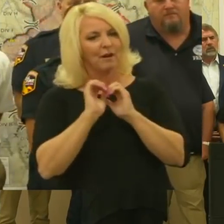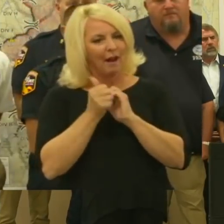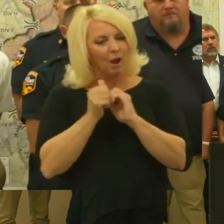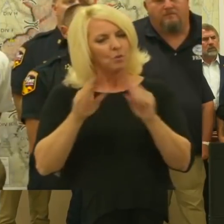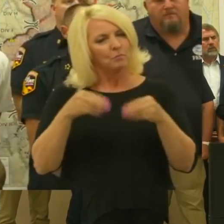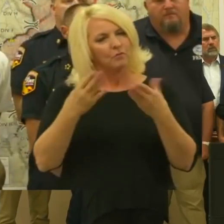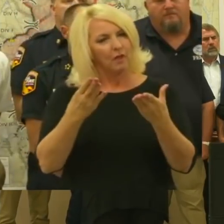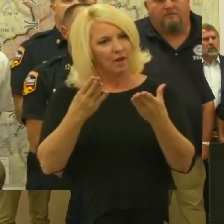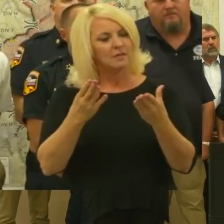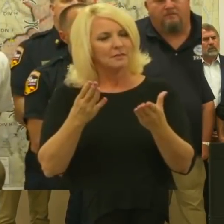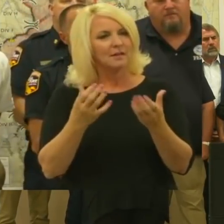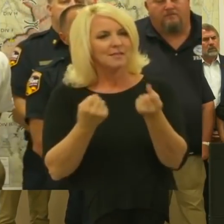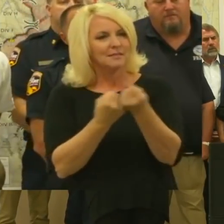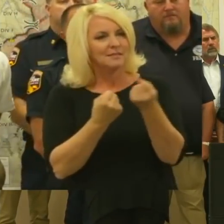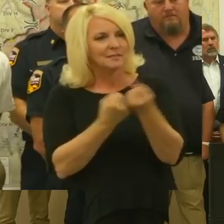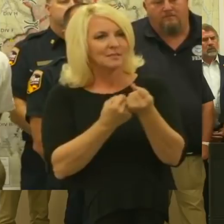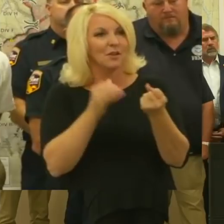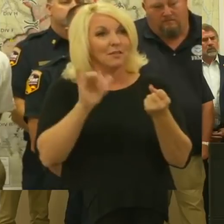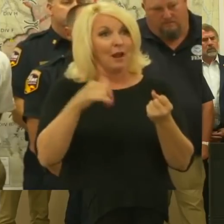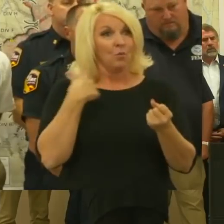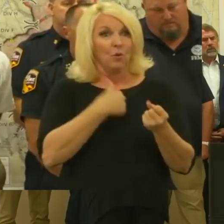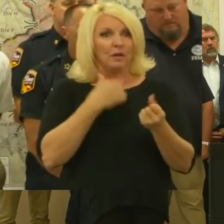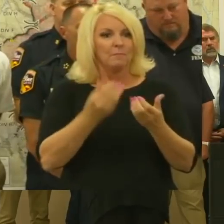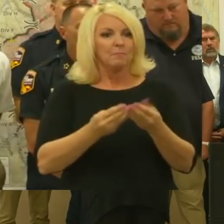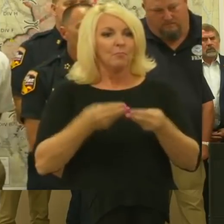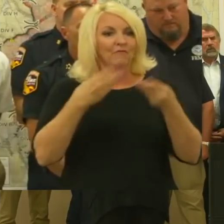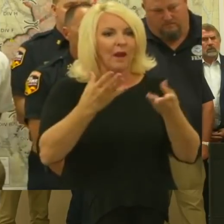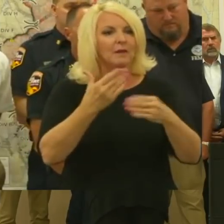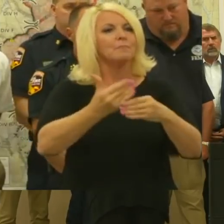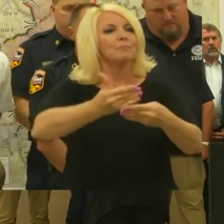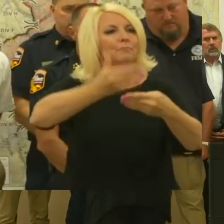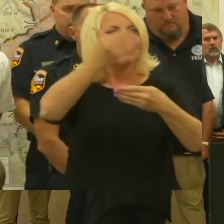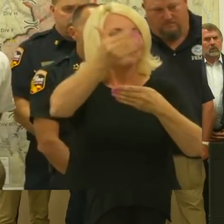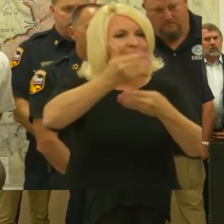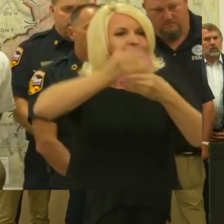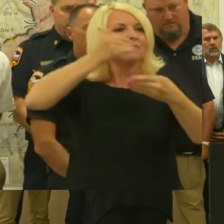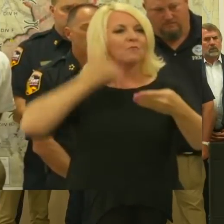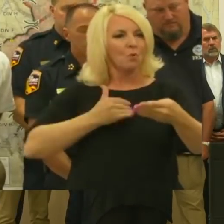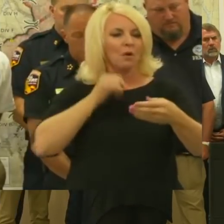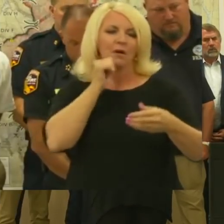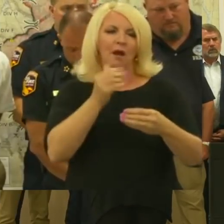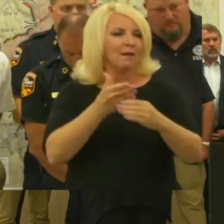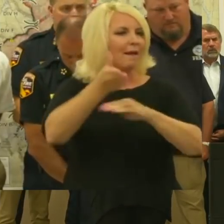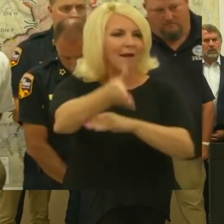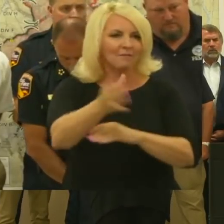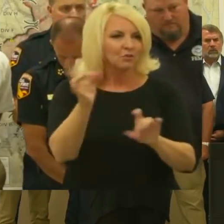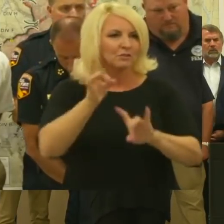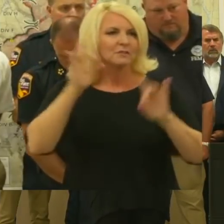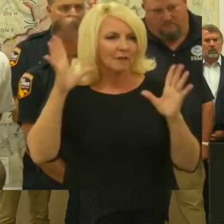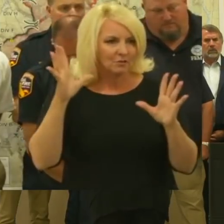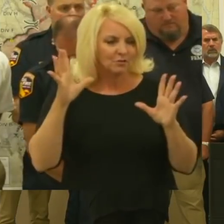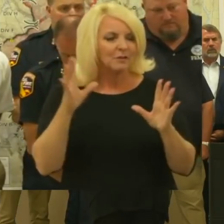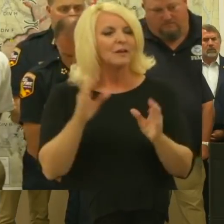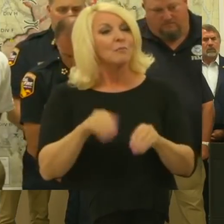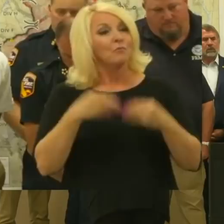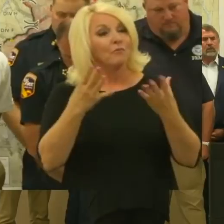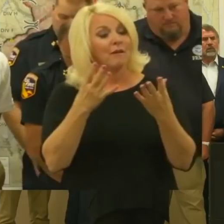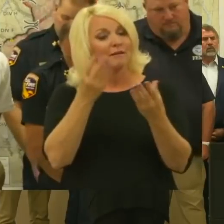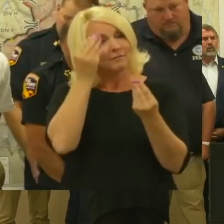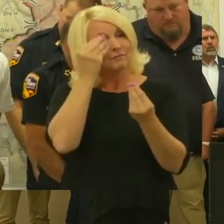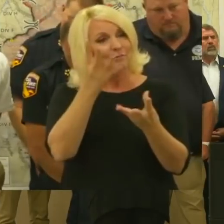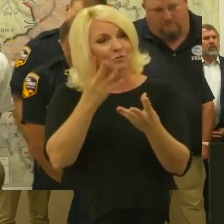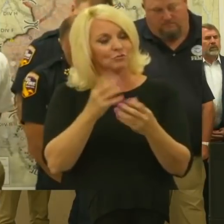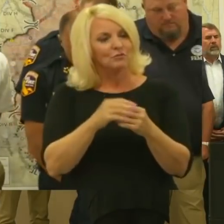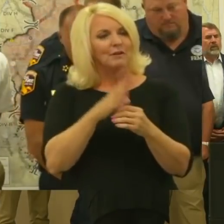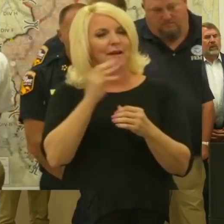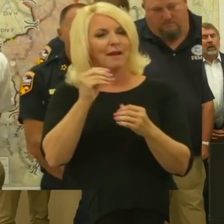we provide assistance so that we can provide it on the front end, not during and after. Or during and after will always be important, but the more we can push the resources